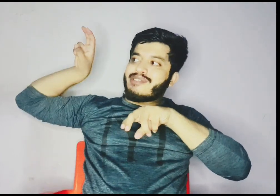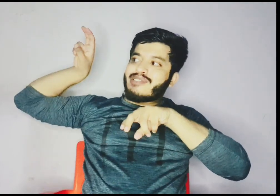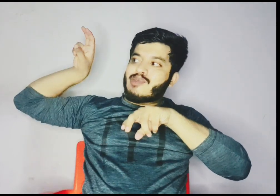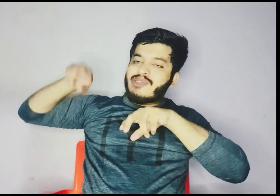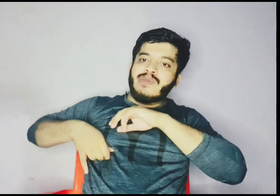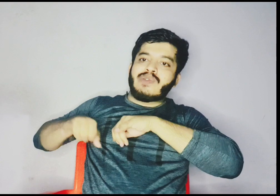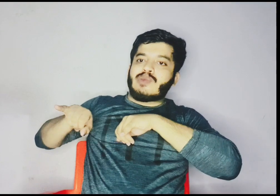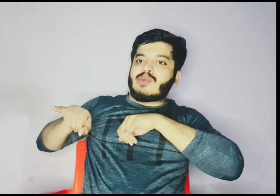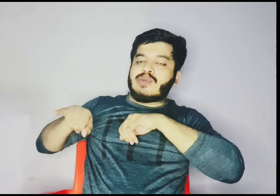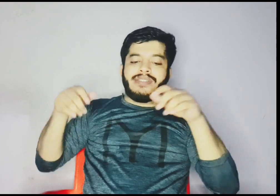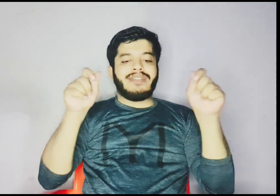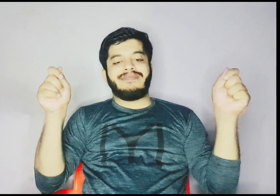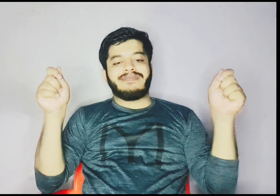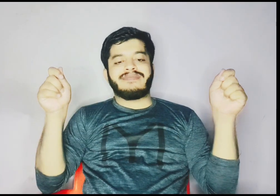Chasing stars and holding view.